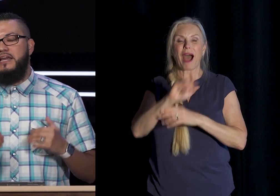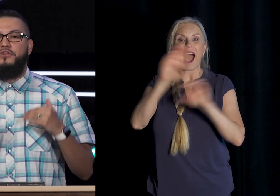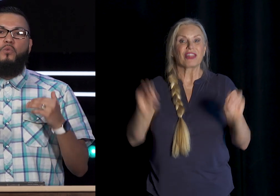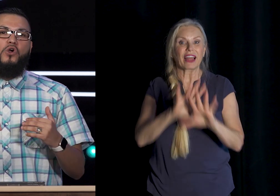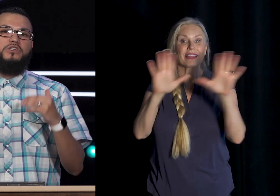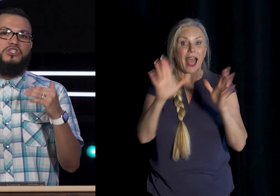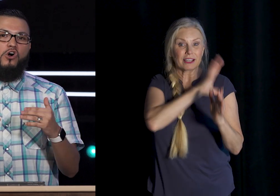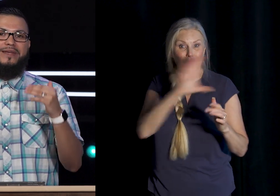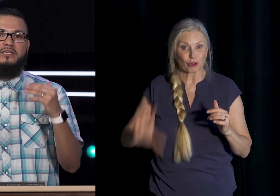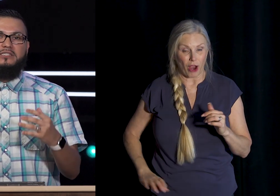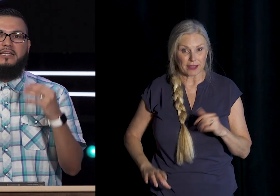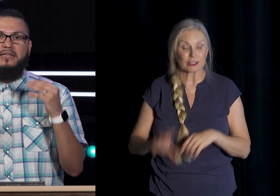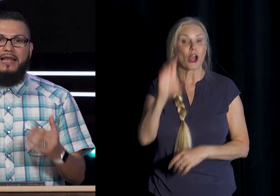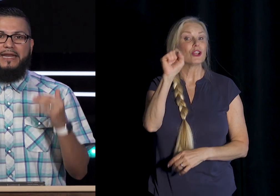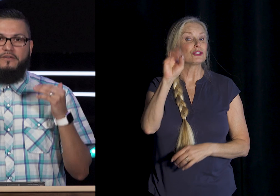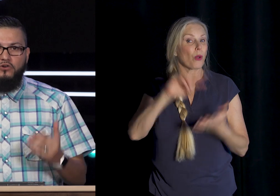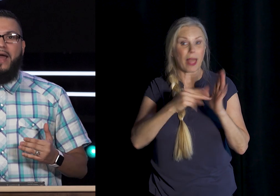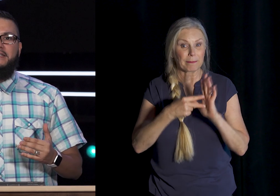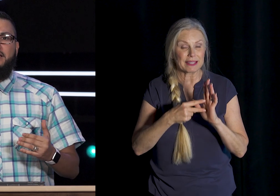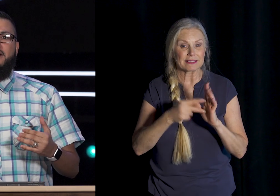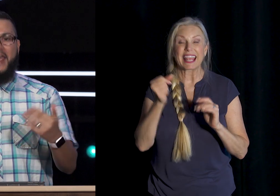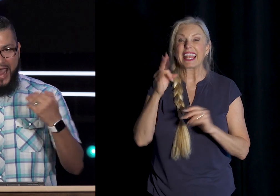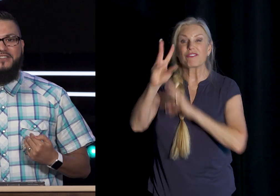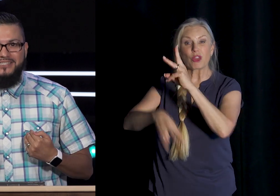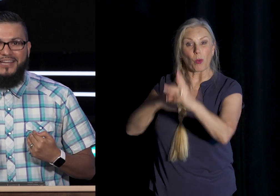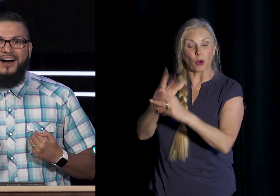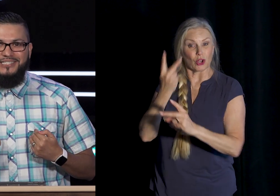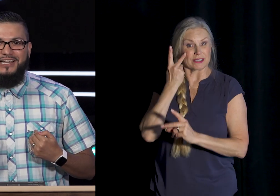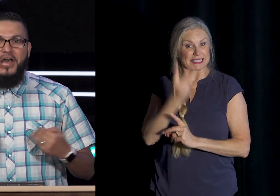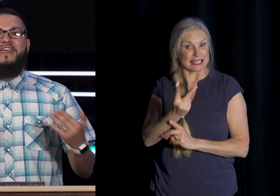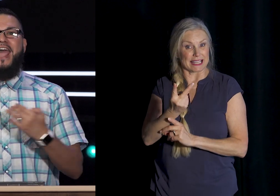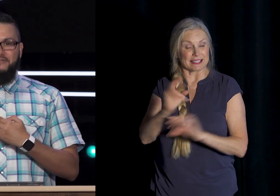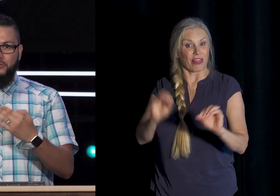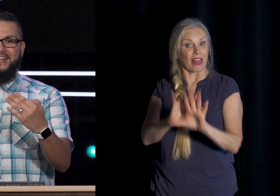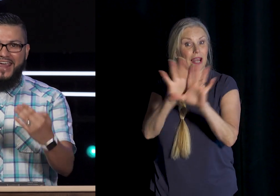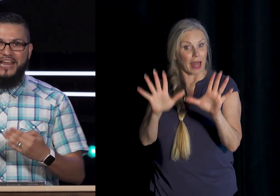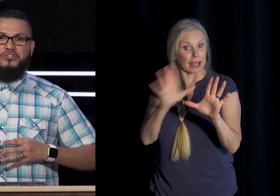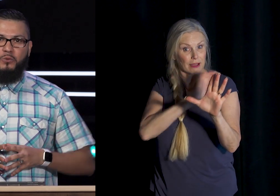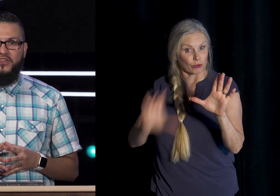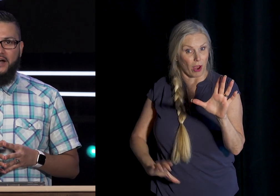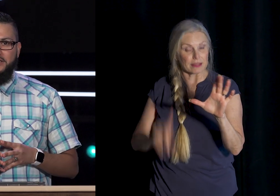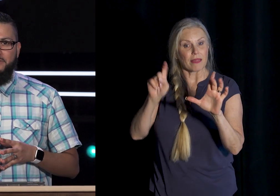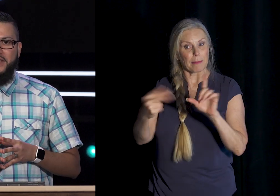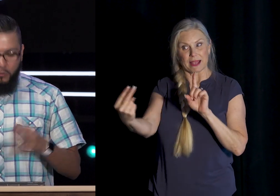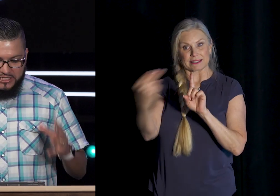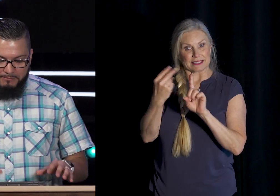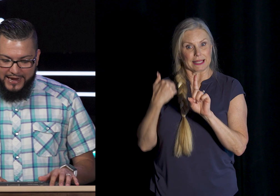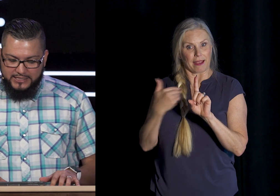if the world Is going to see The light of Christ They have to see us They have to engage With us What's amazing